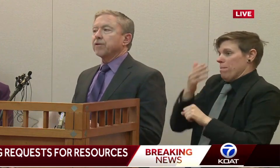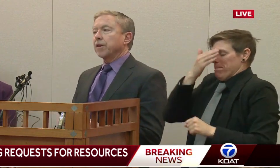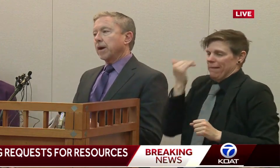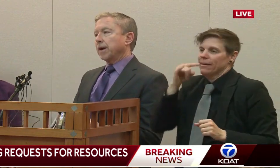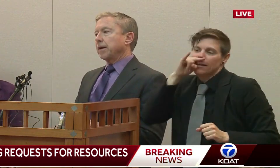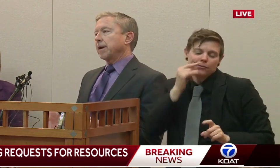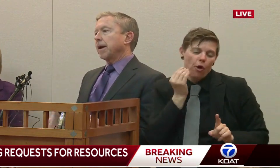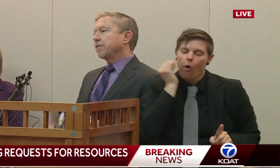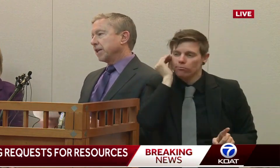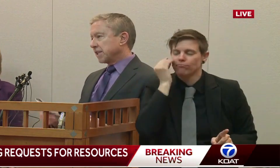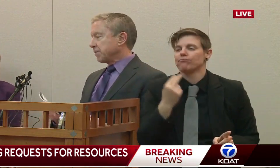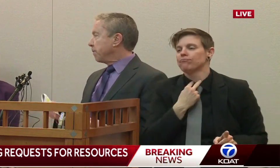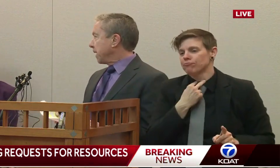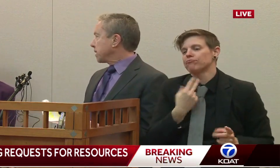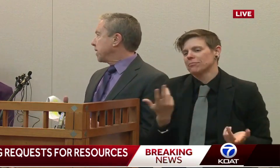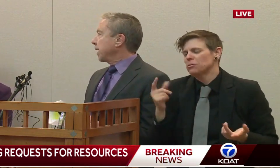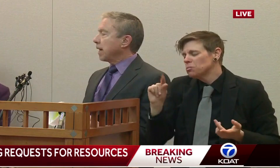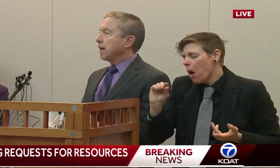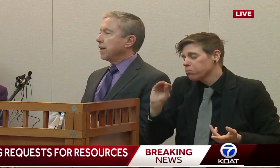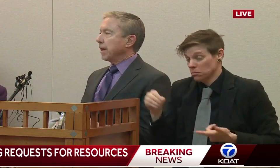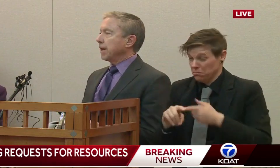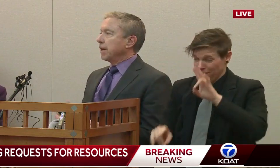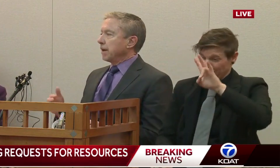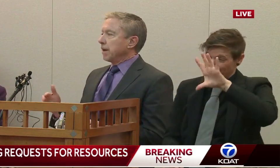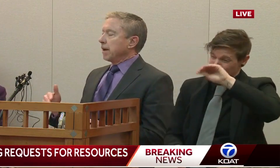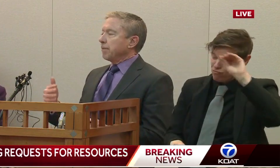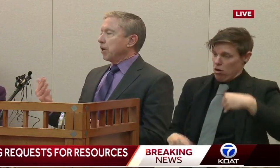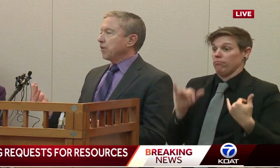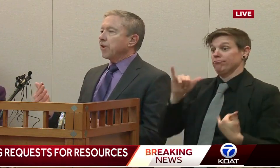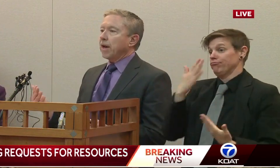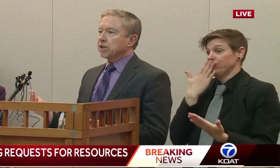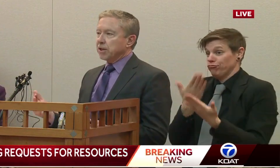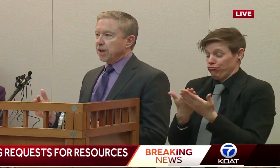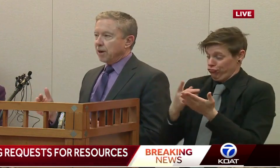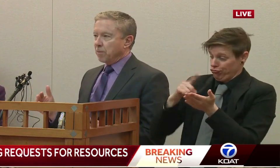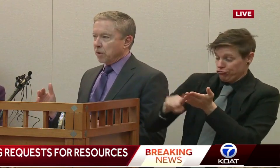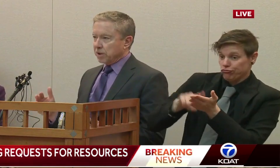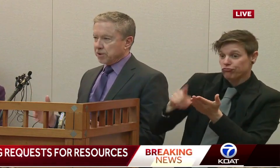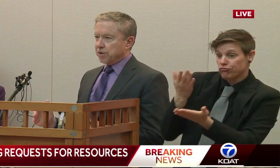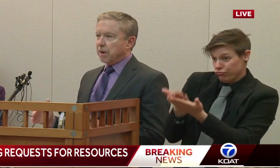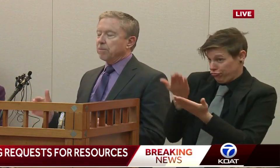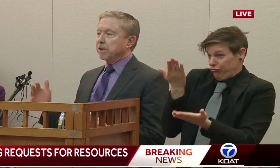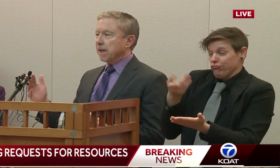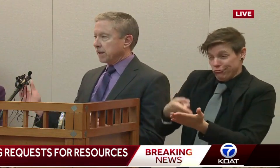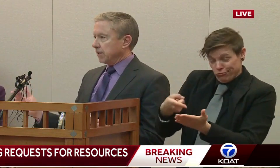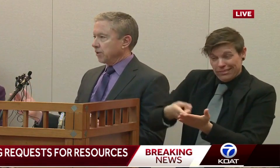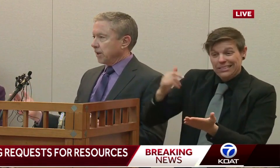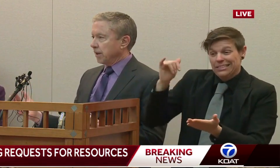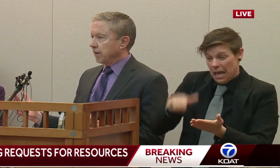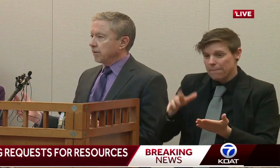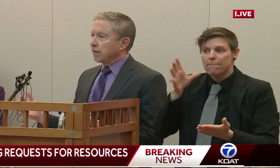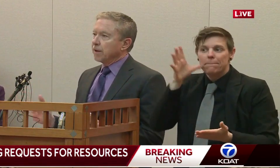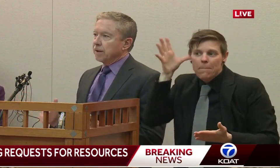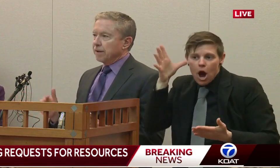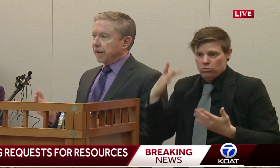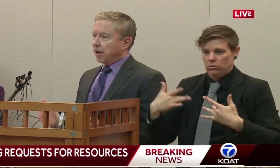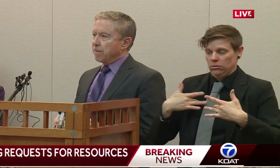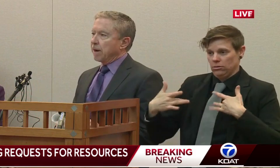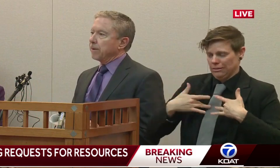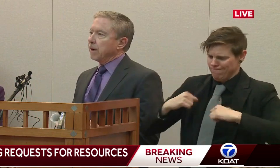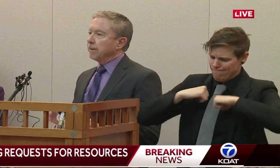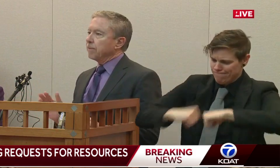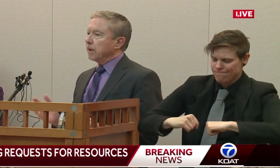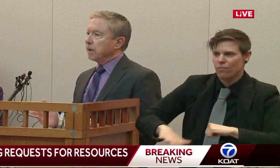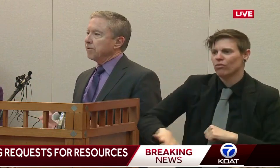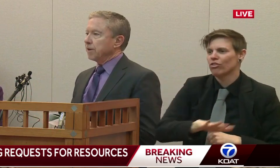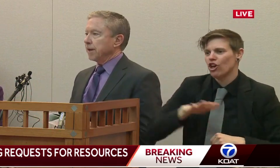I think that's evidence-based data that parents actually are more concerned about protecting their kids than they